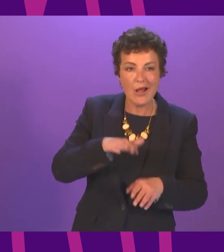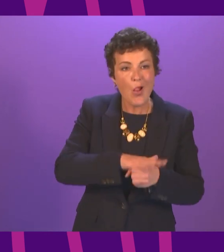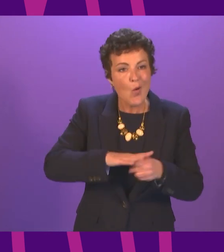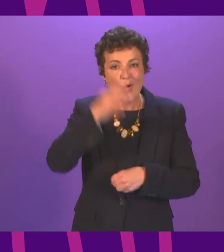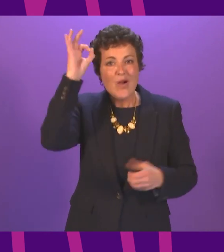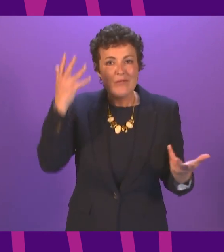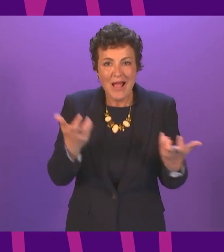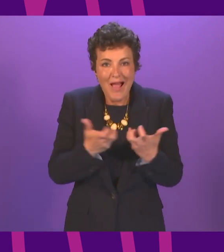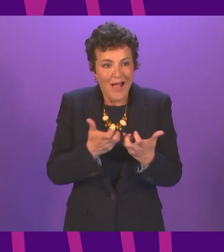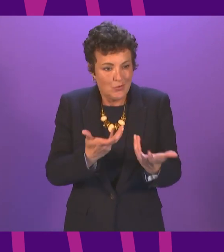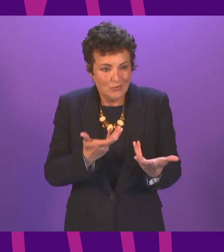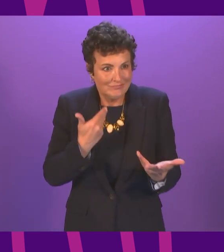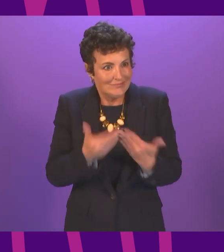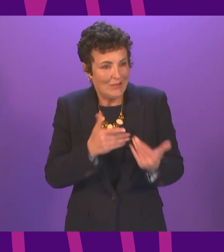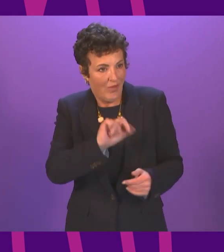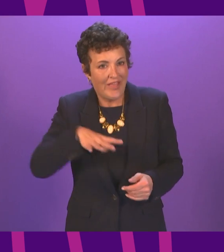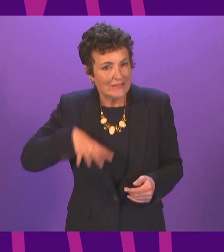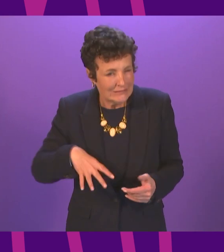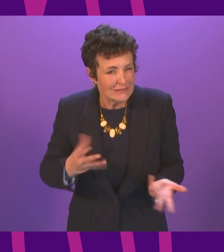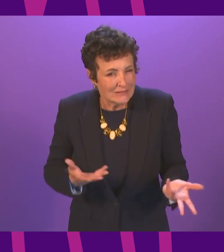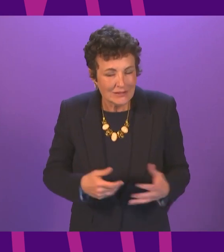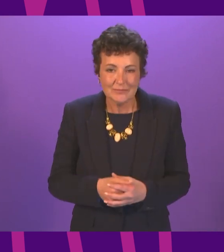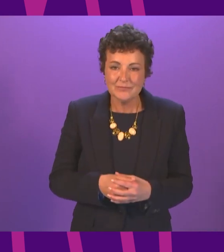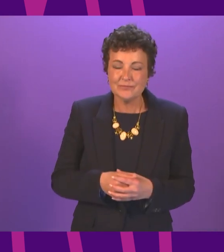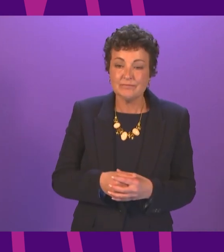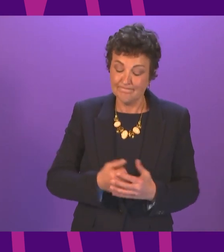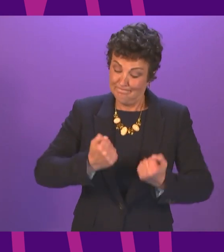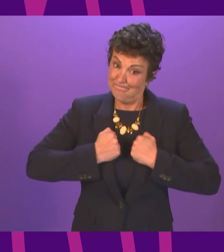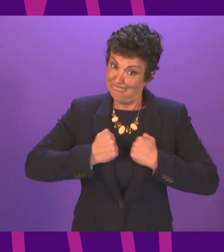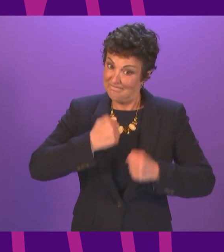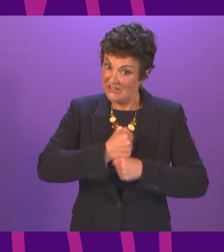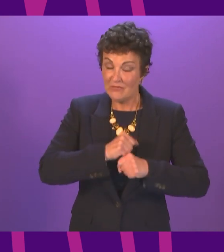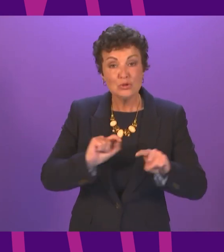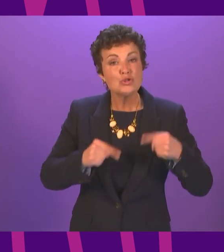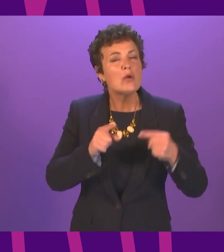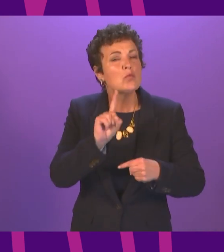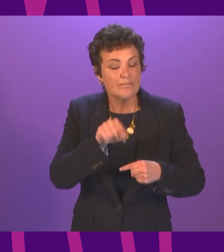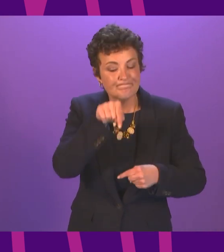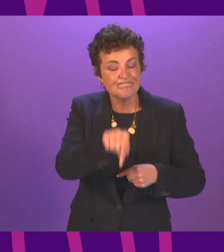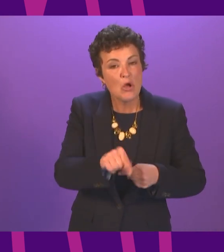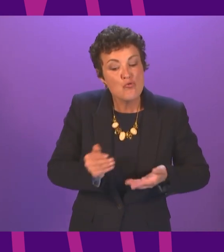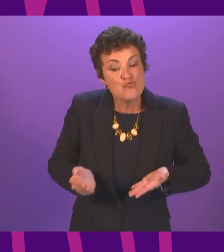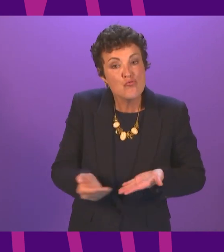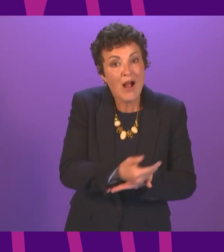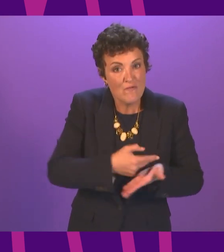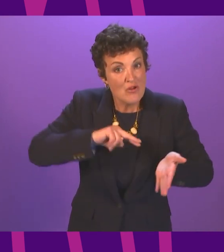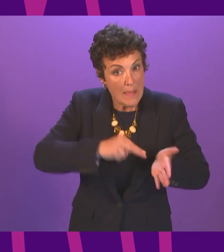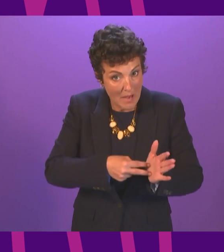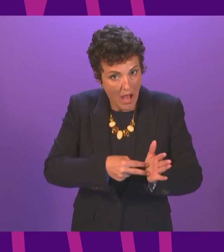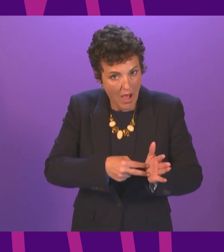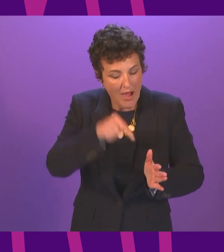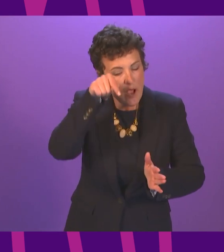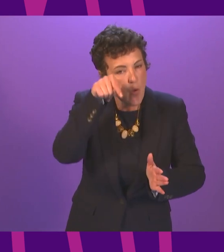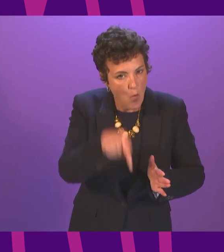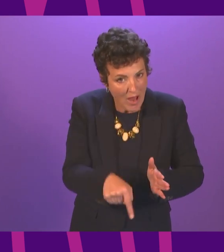and to address those particular questions. Our challenge now is to use recovery as an opportunity to build forward